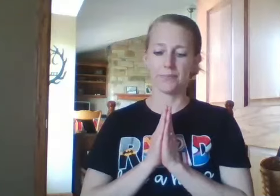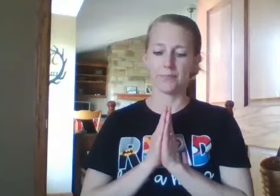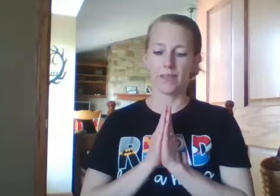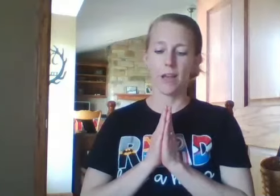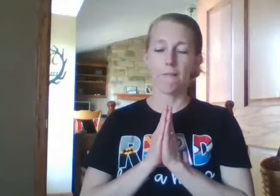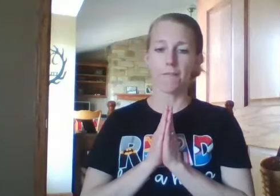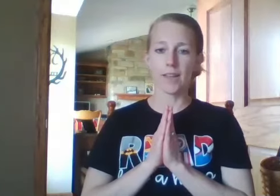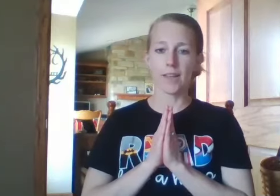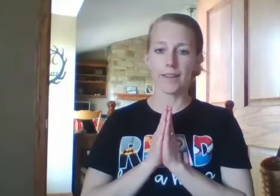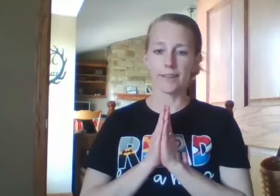Flood.